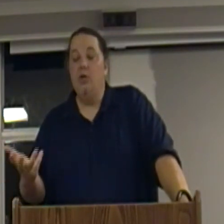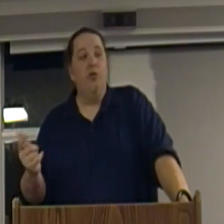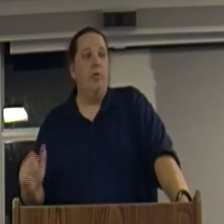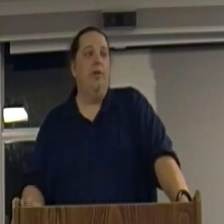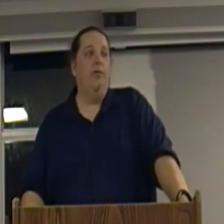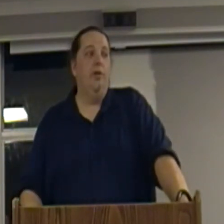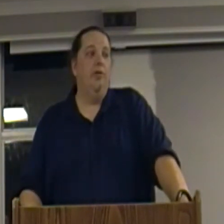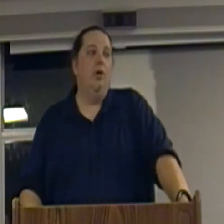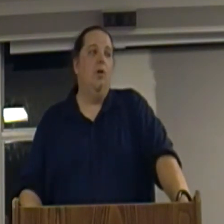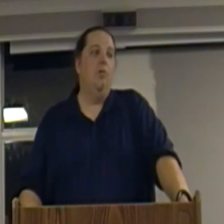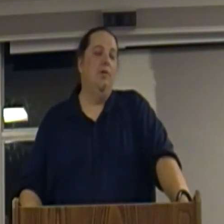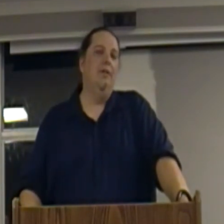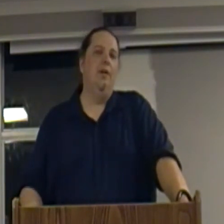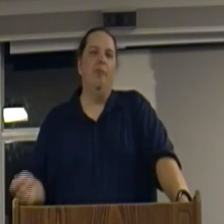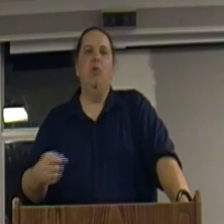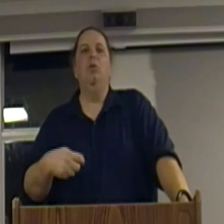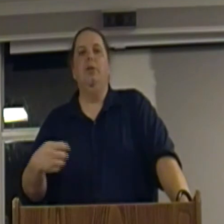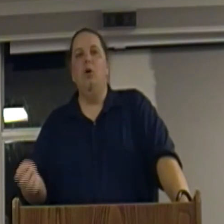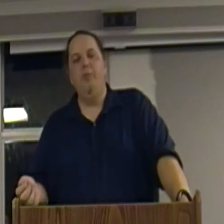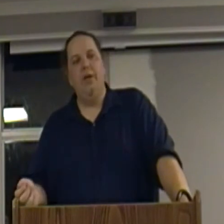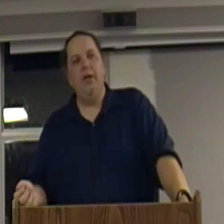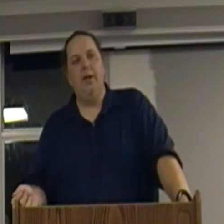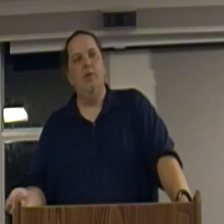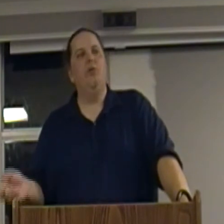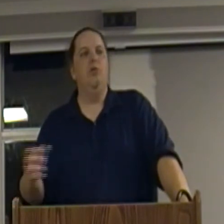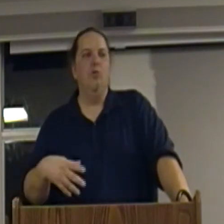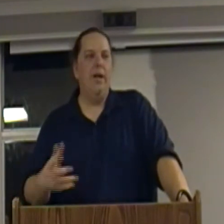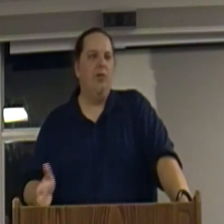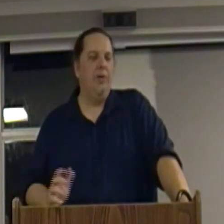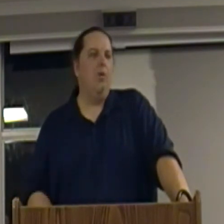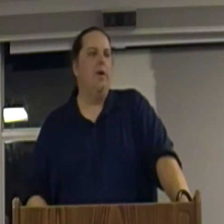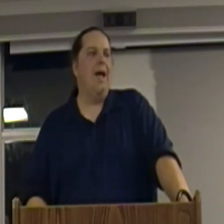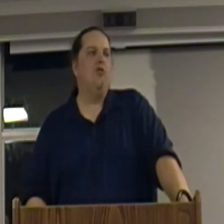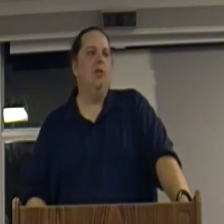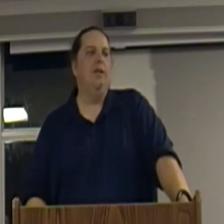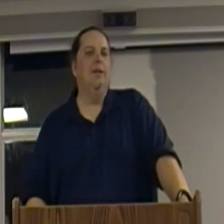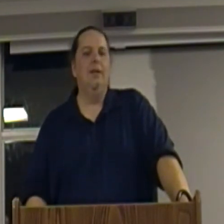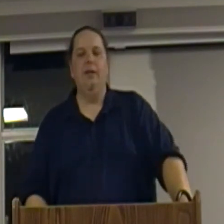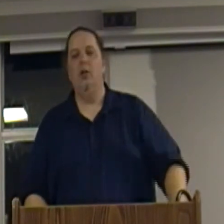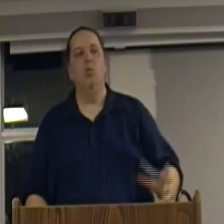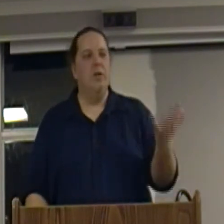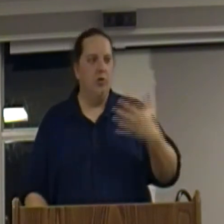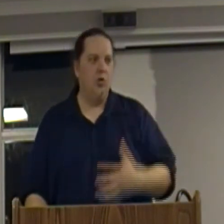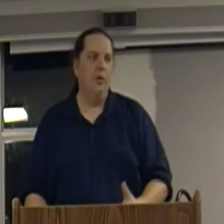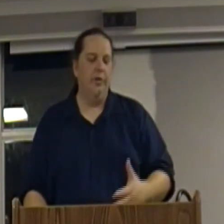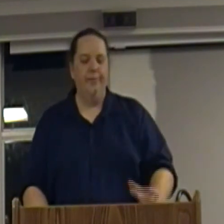Interest rates. So the government will loan money at certain rates, but they won't actually, you know, redistribute it.